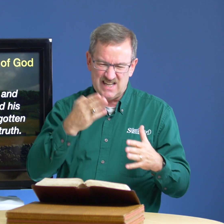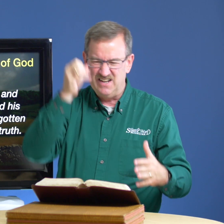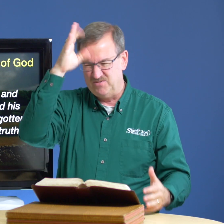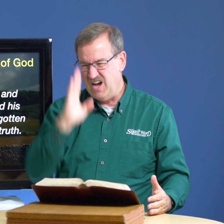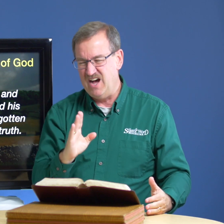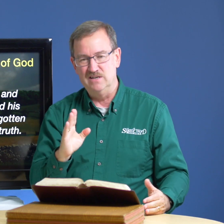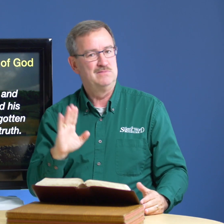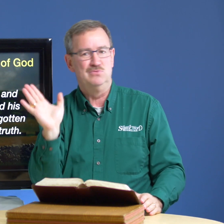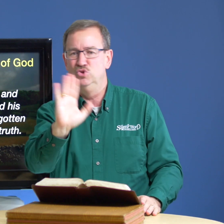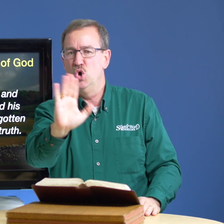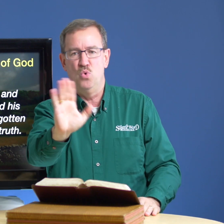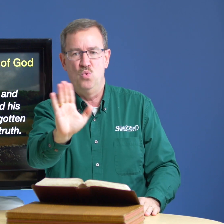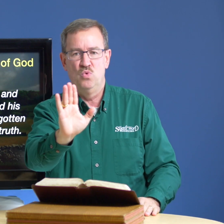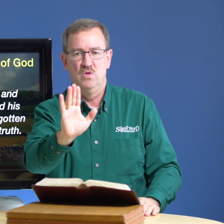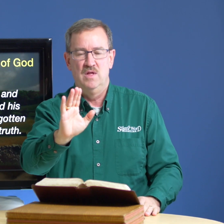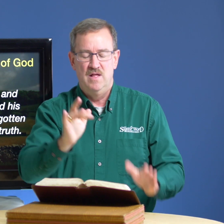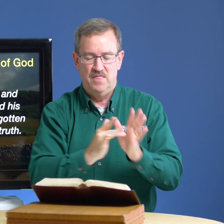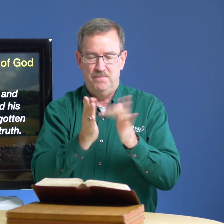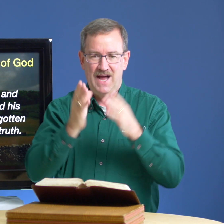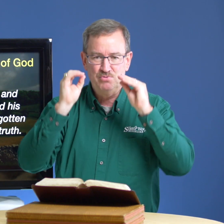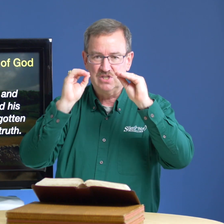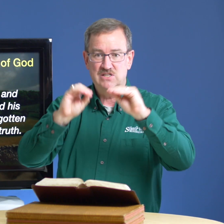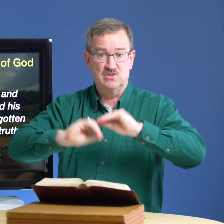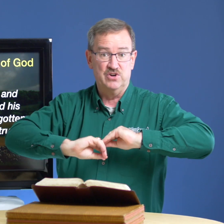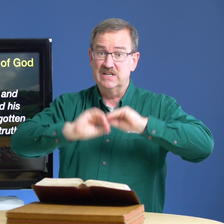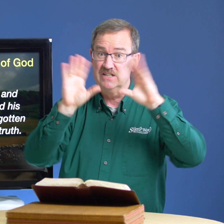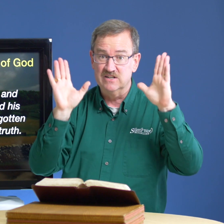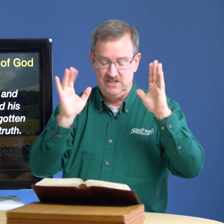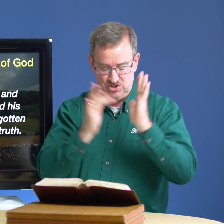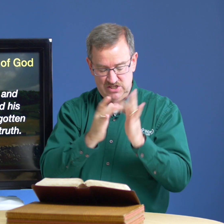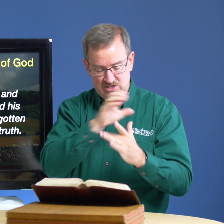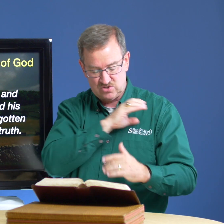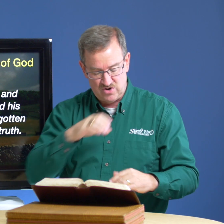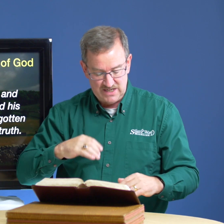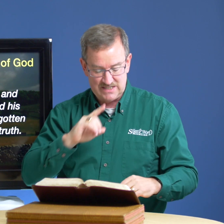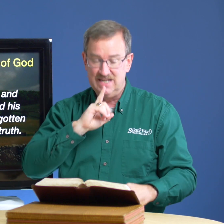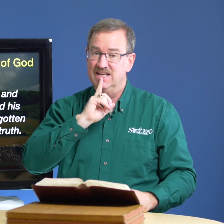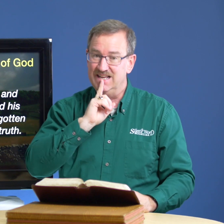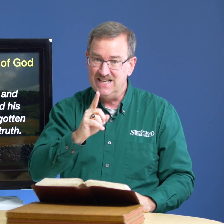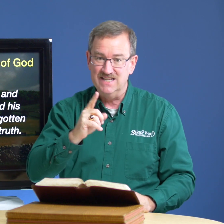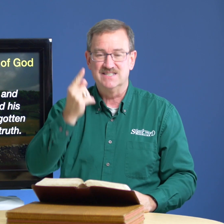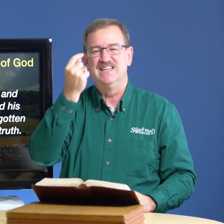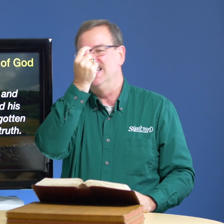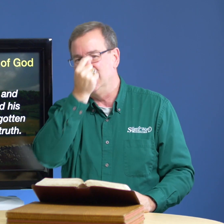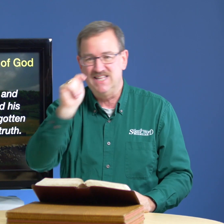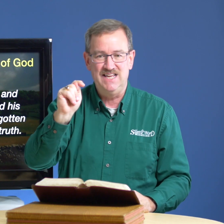son of god no the bible teaches very clearly jesus christ is the